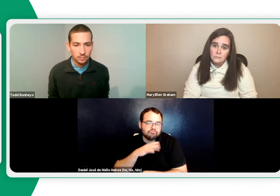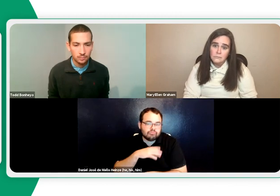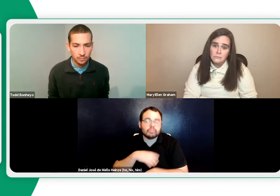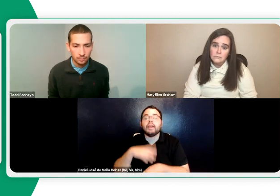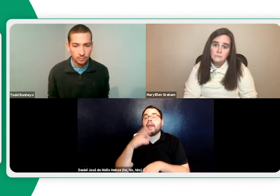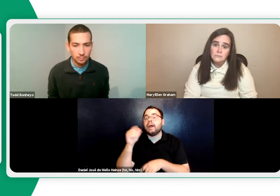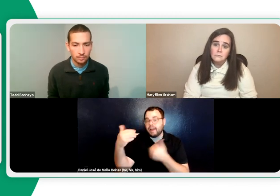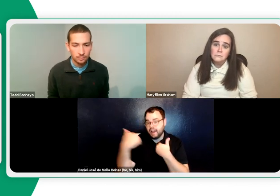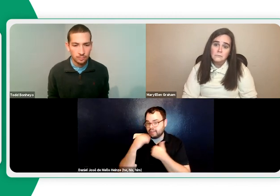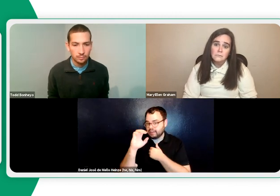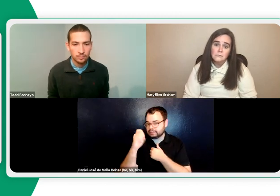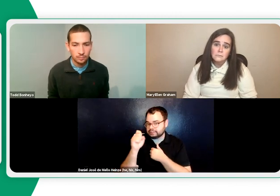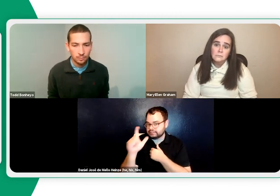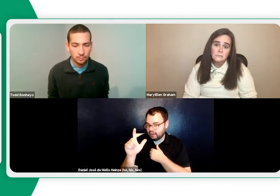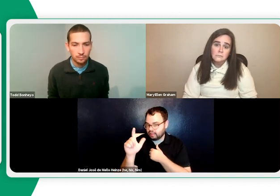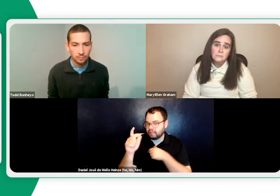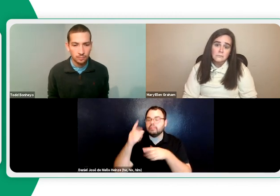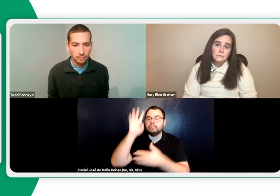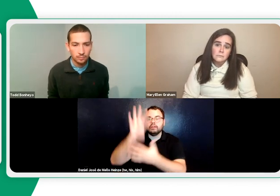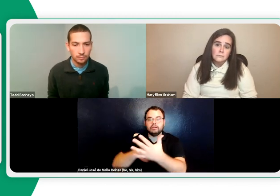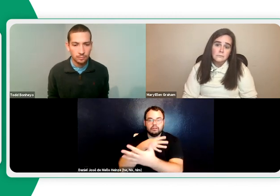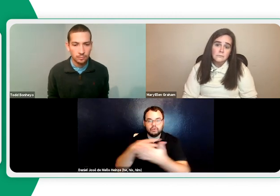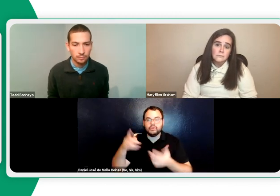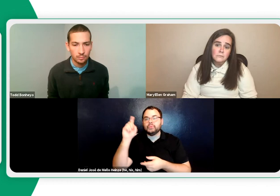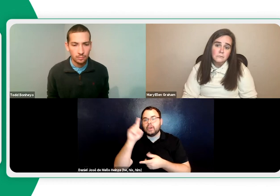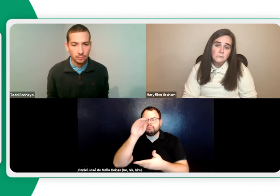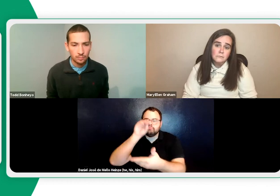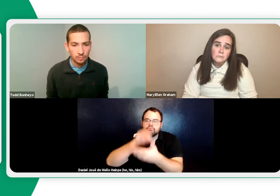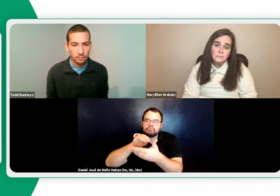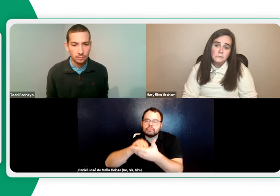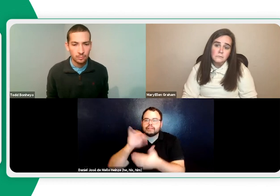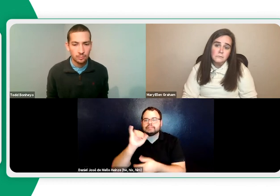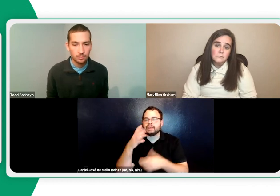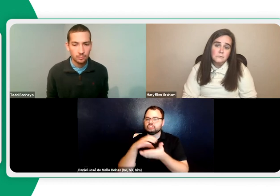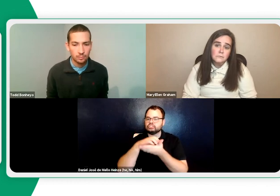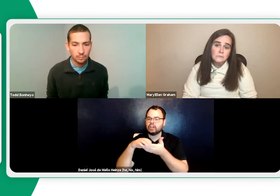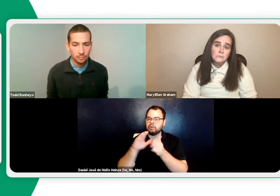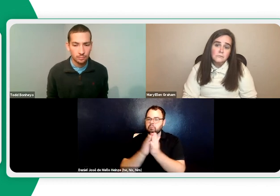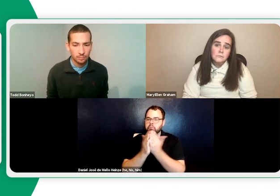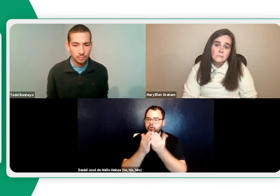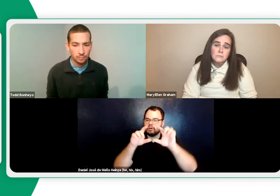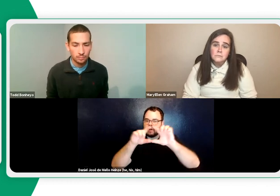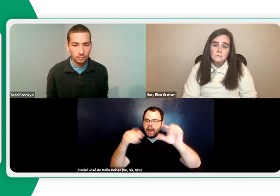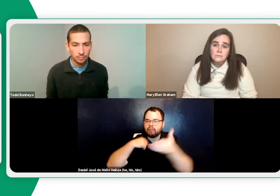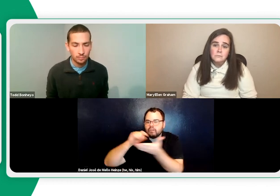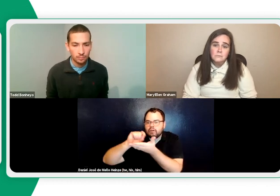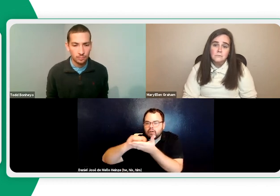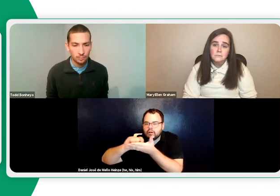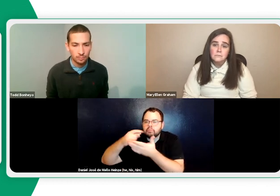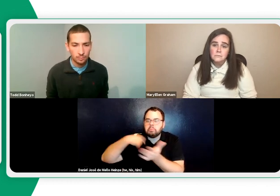an award and a certificate of participation, which is great. They also do have an Excel spreadsheet where you can keep track. You